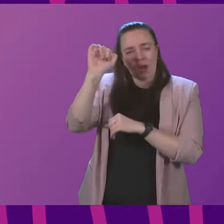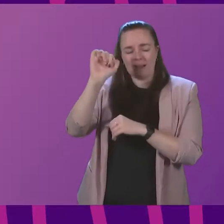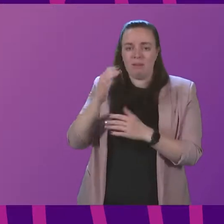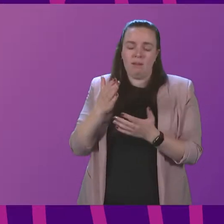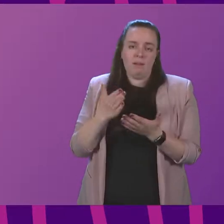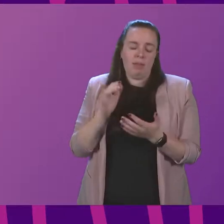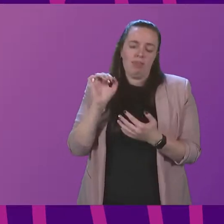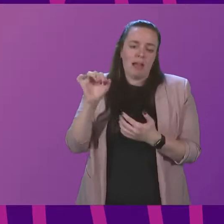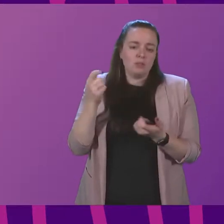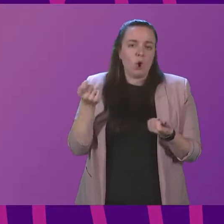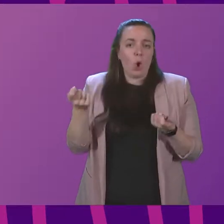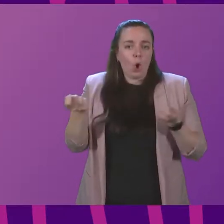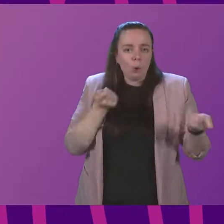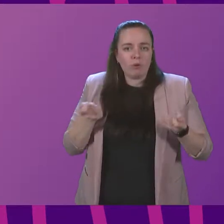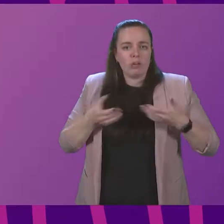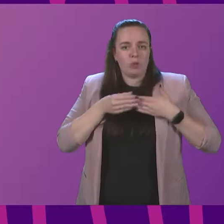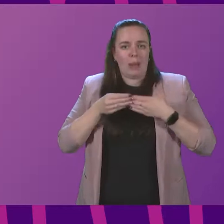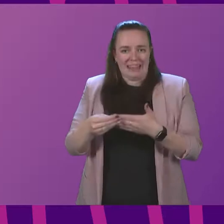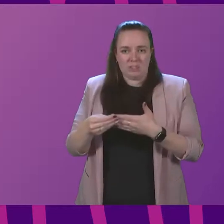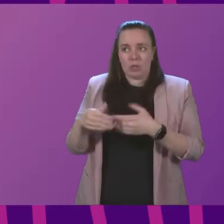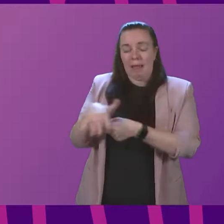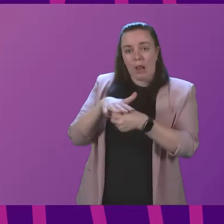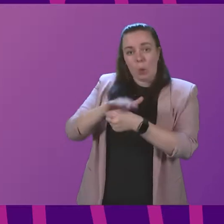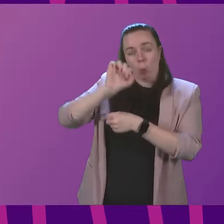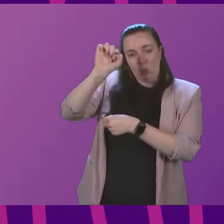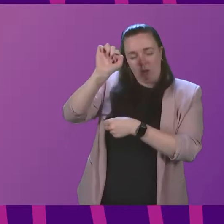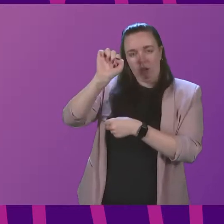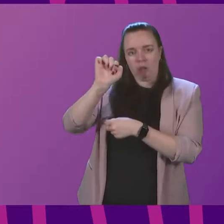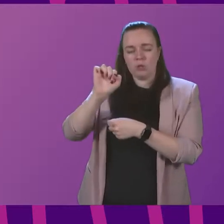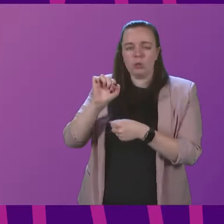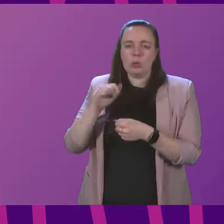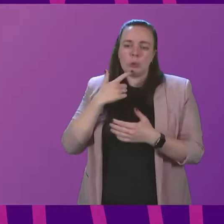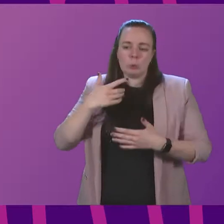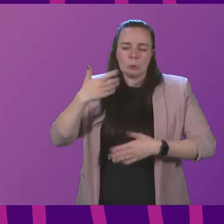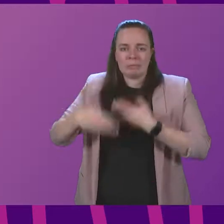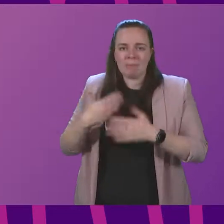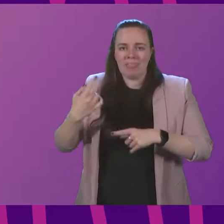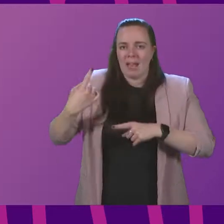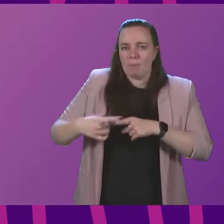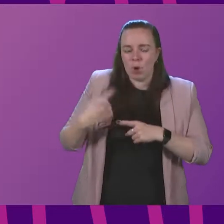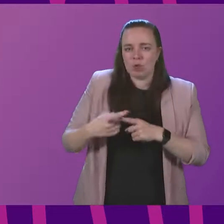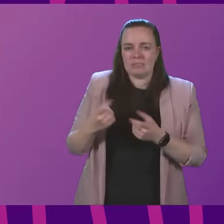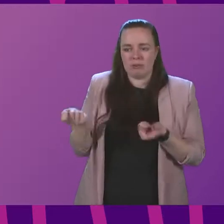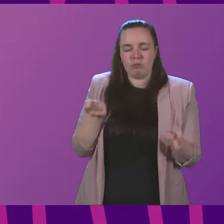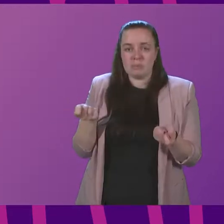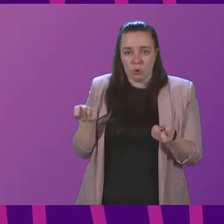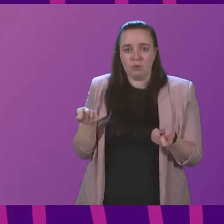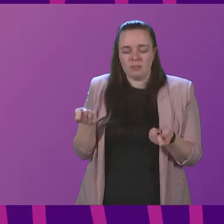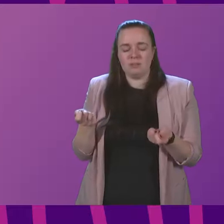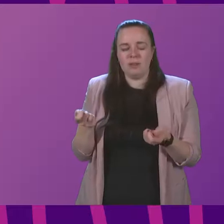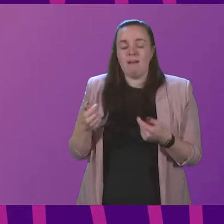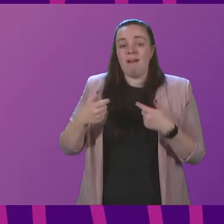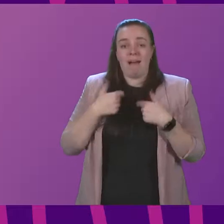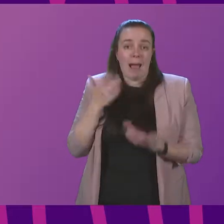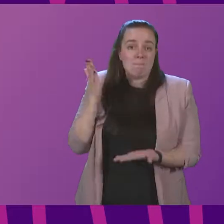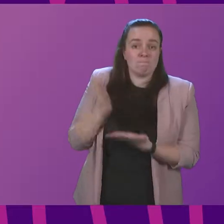operational leadership at local level to take forward the emergency response. And I